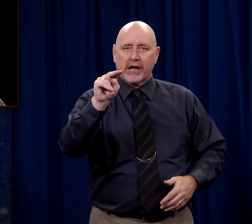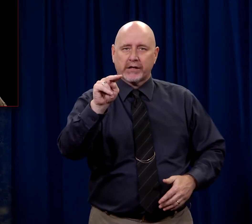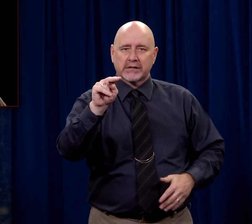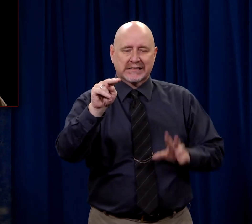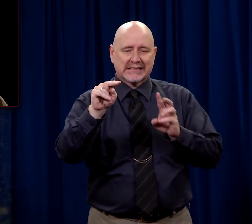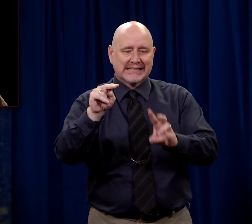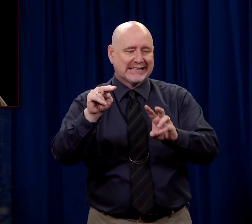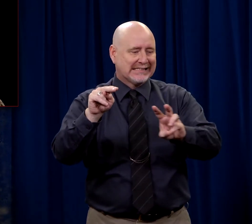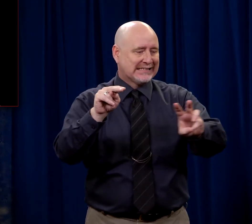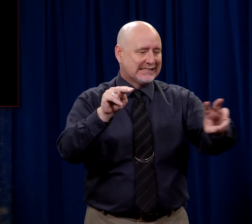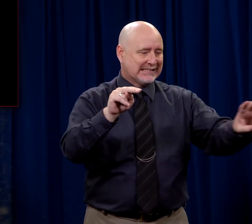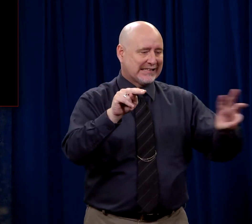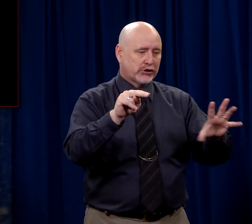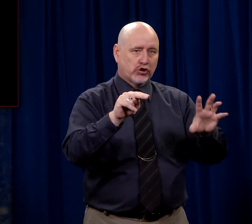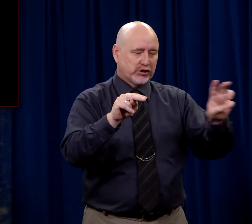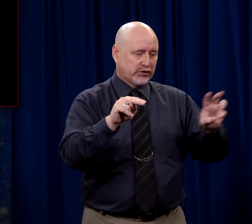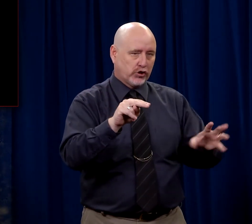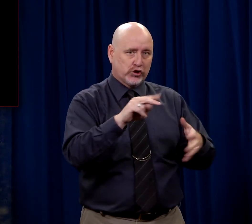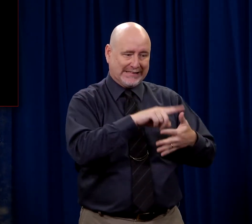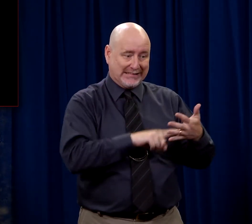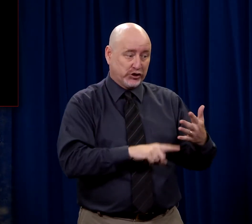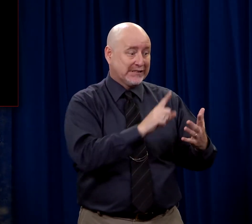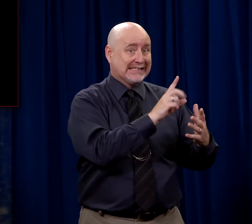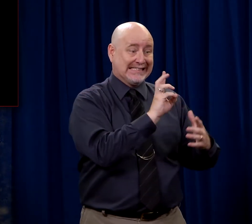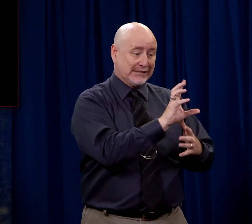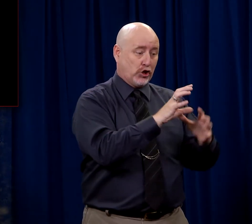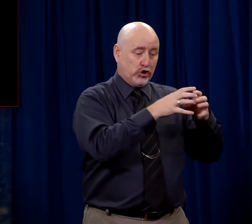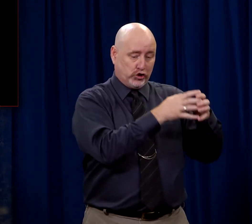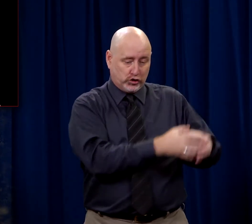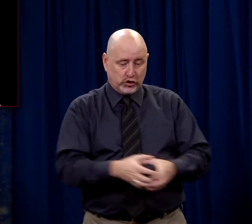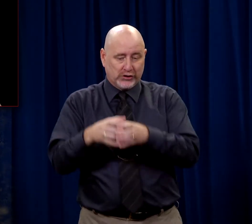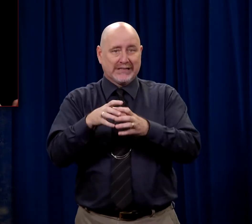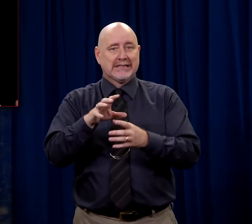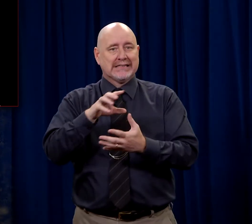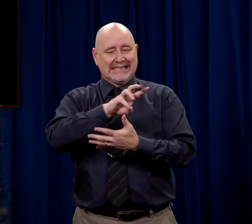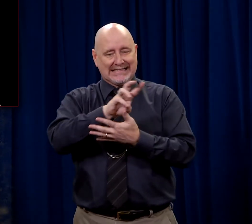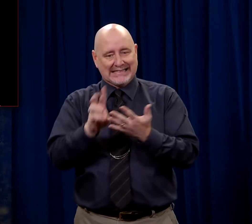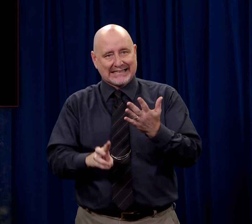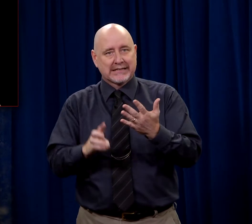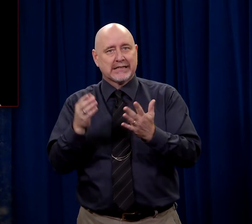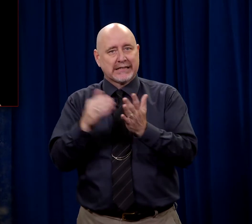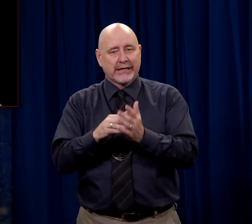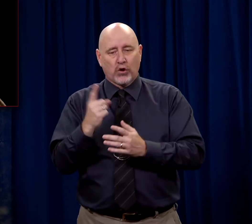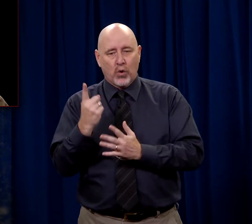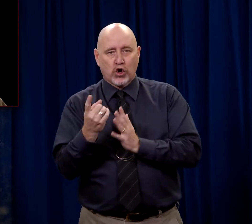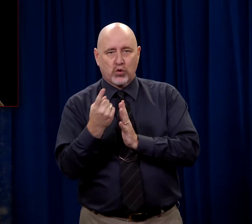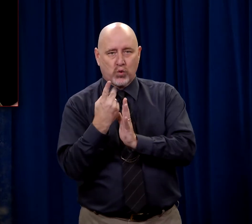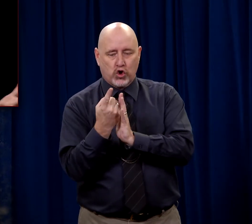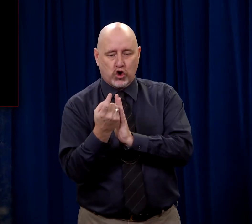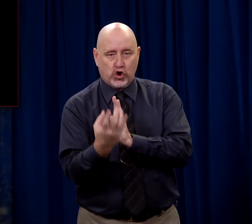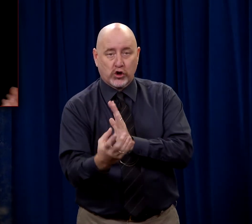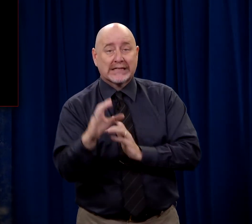battalions making 600 men per battalion and each of these was divided by 6, thus 100 men.